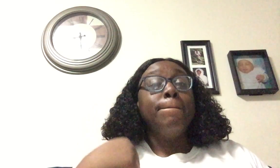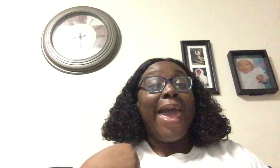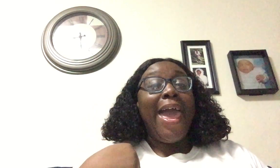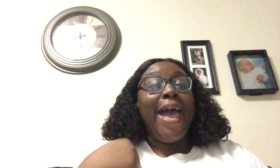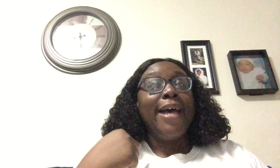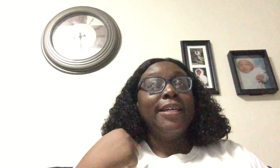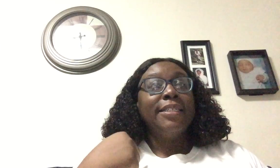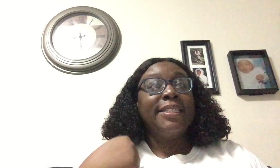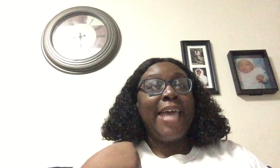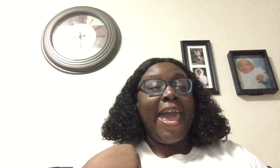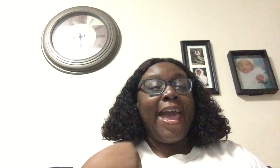Mad, sad.